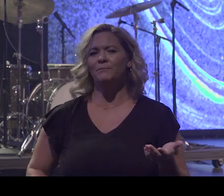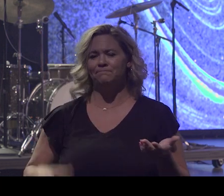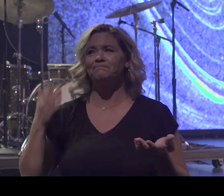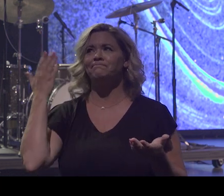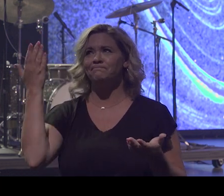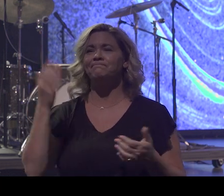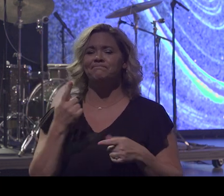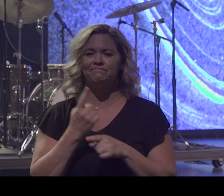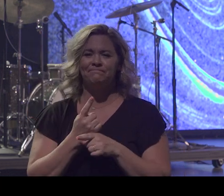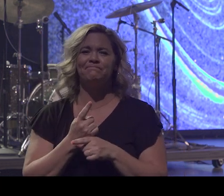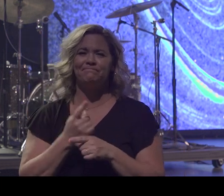Amen.